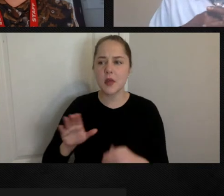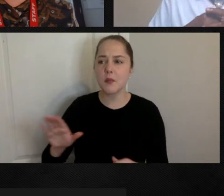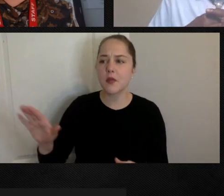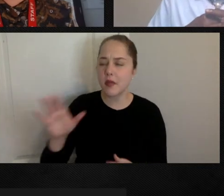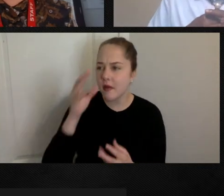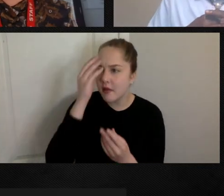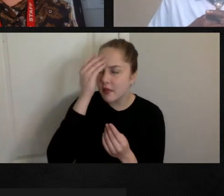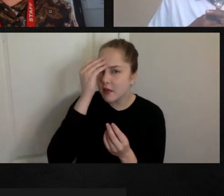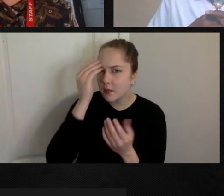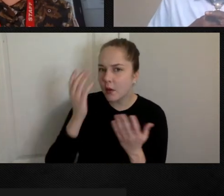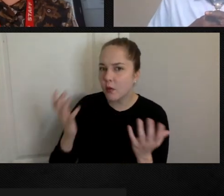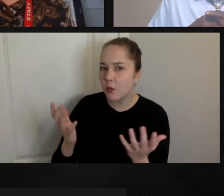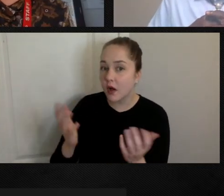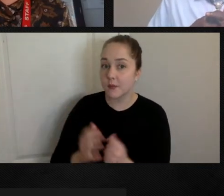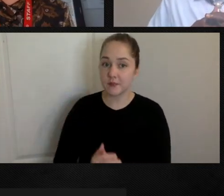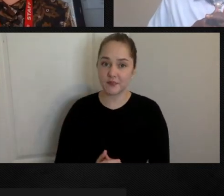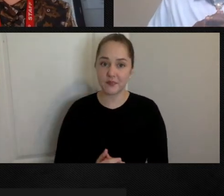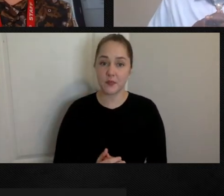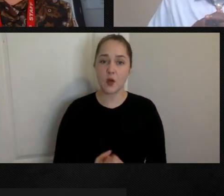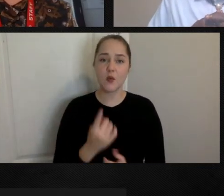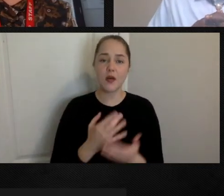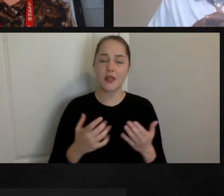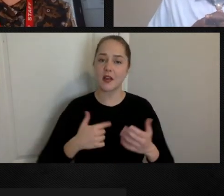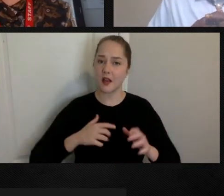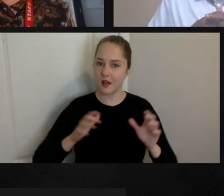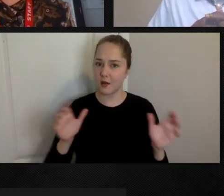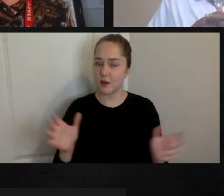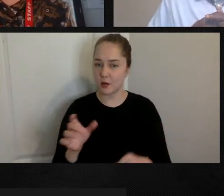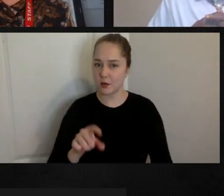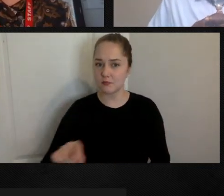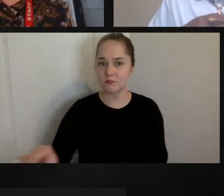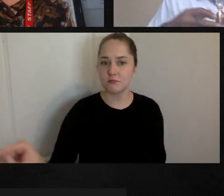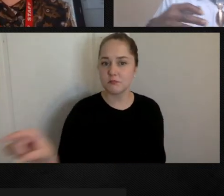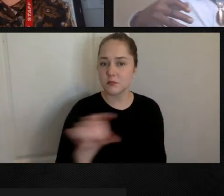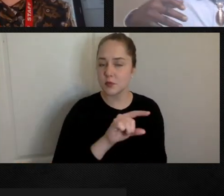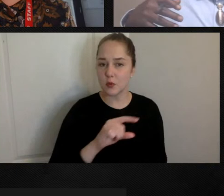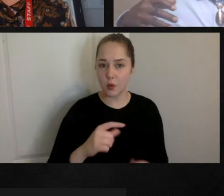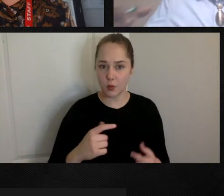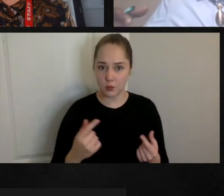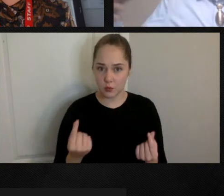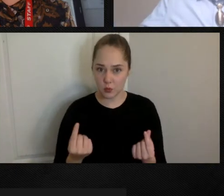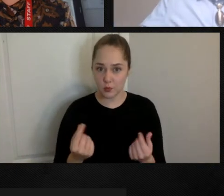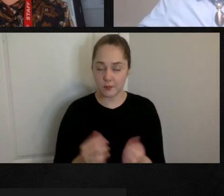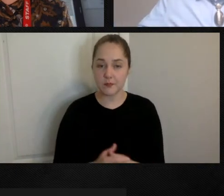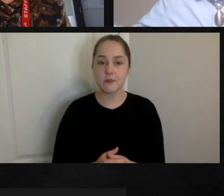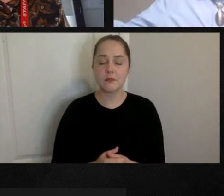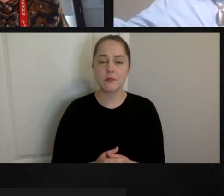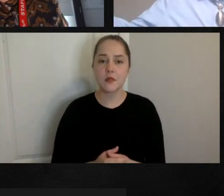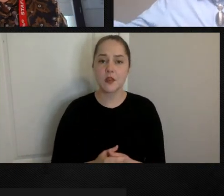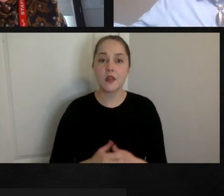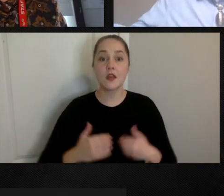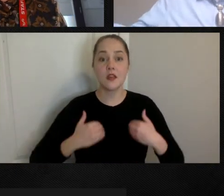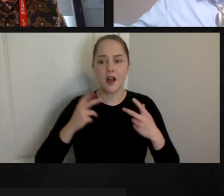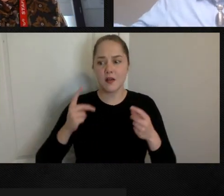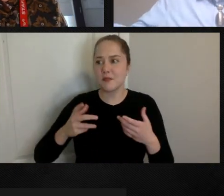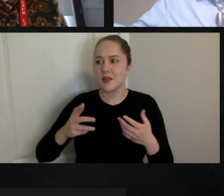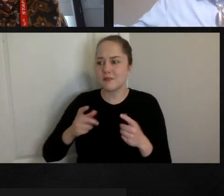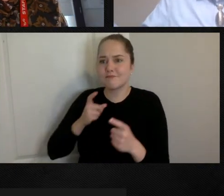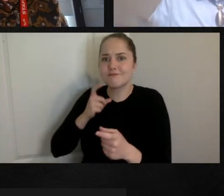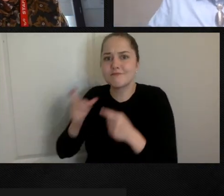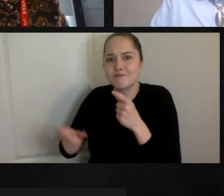this is one thing I would really encourage the viewing and listening audience to do is pour into the young people.